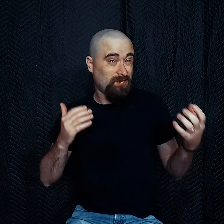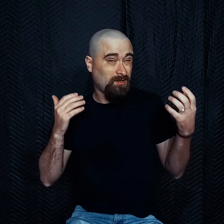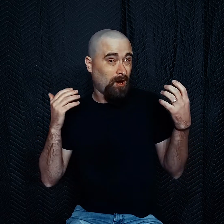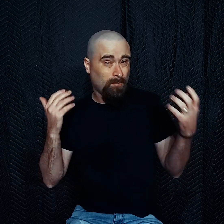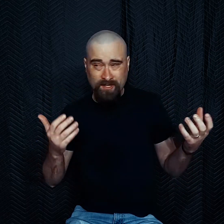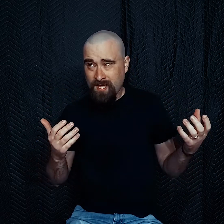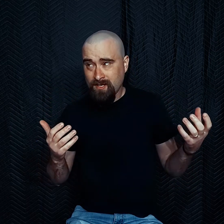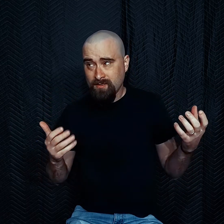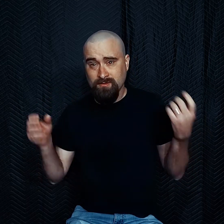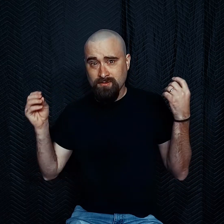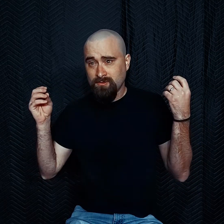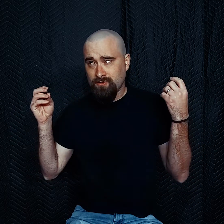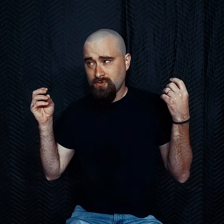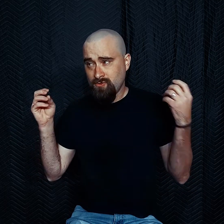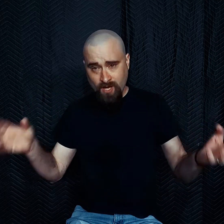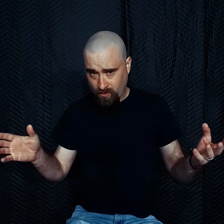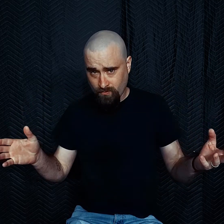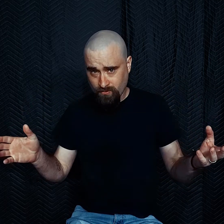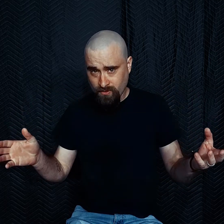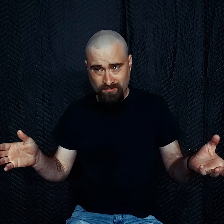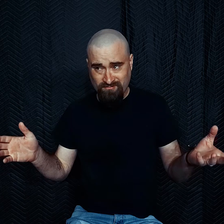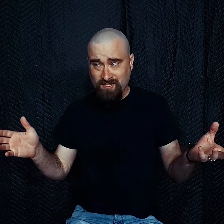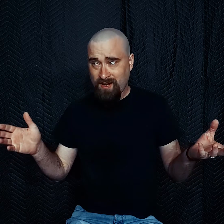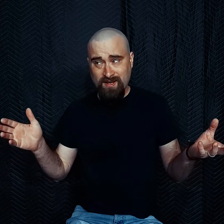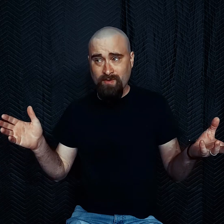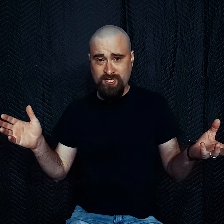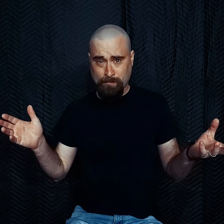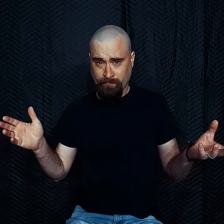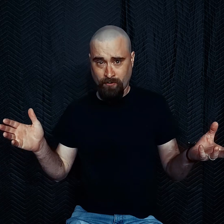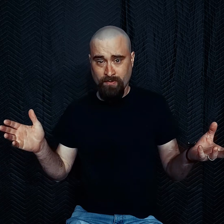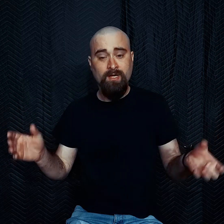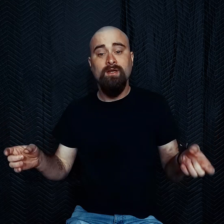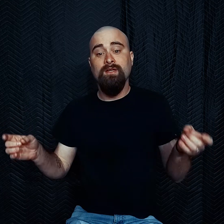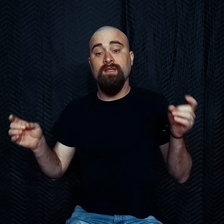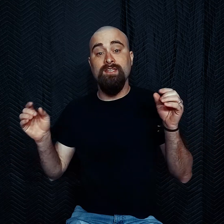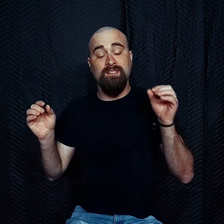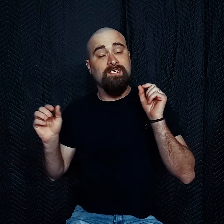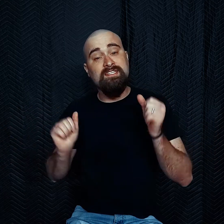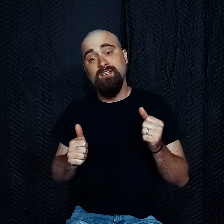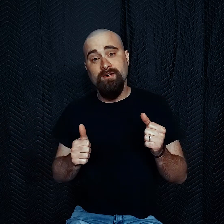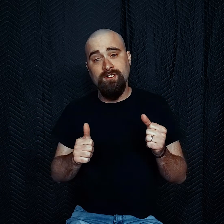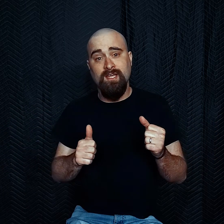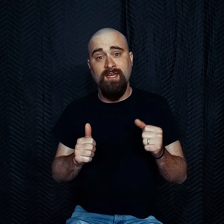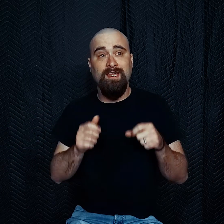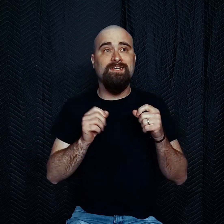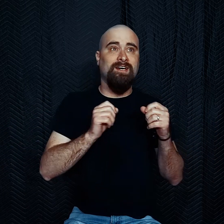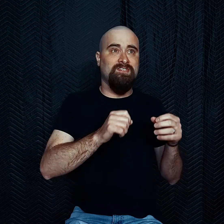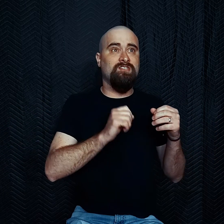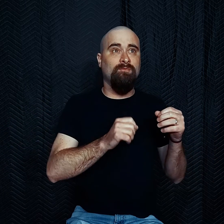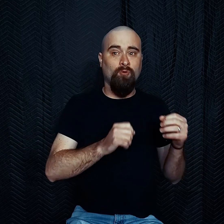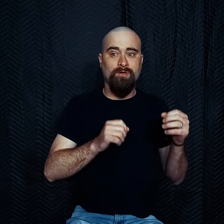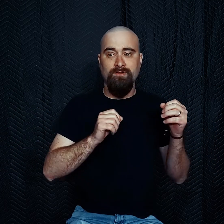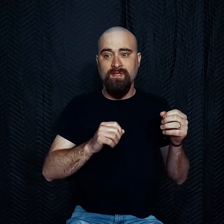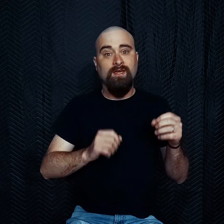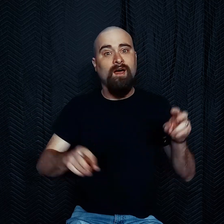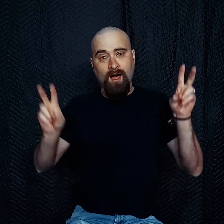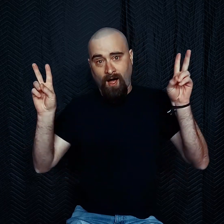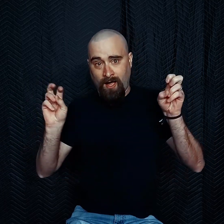complicated? No, not in any way, shape, or form. Is it easy to understand and does it support the I